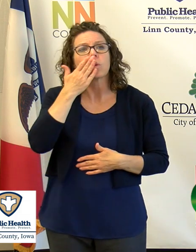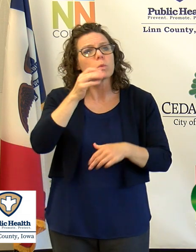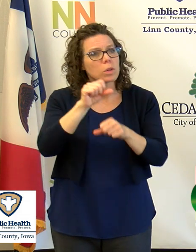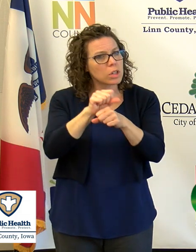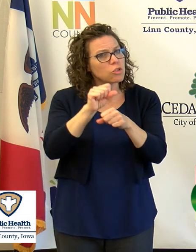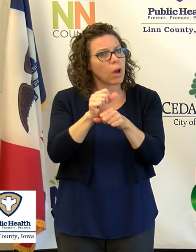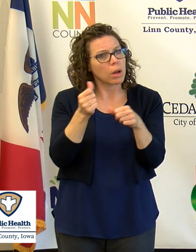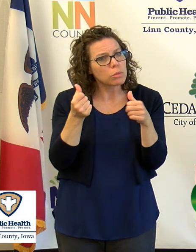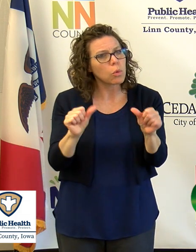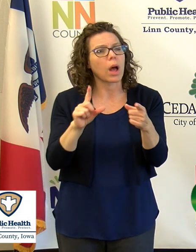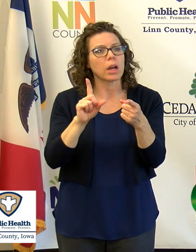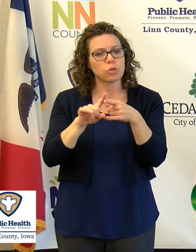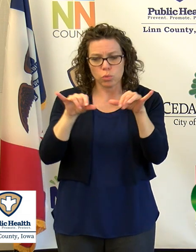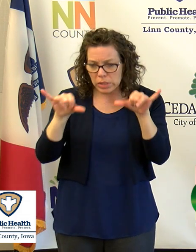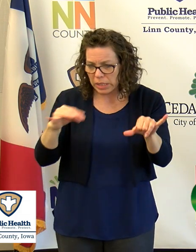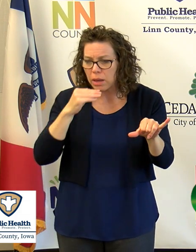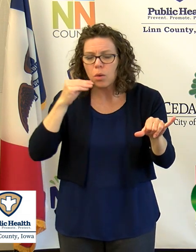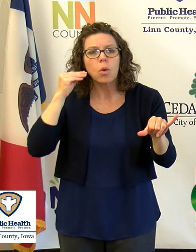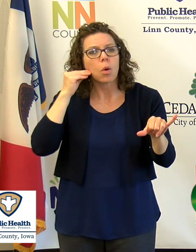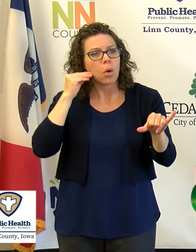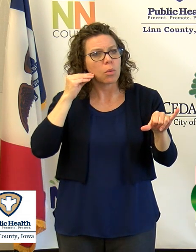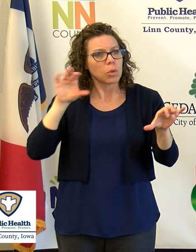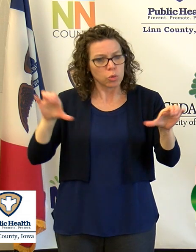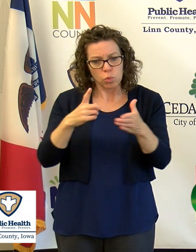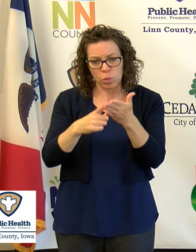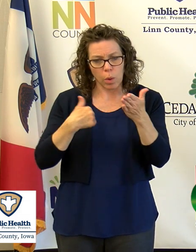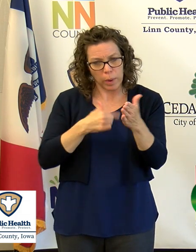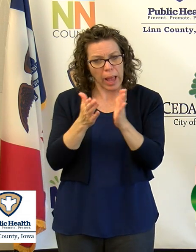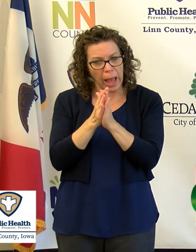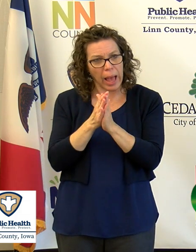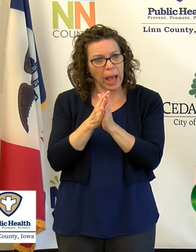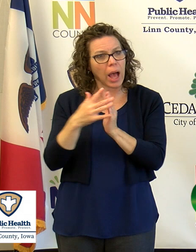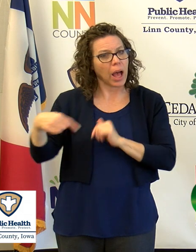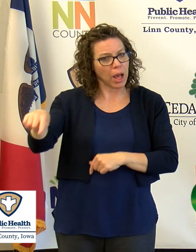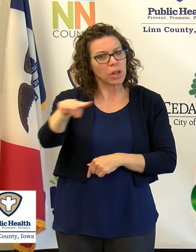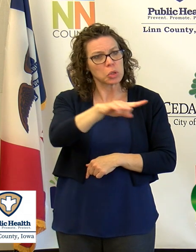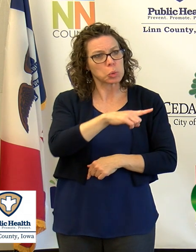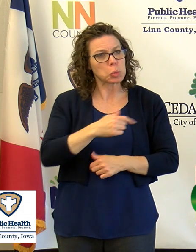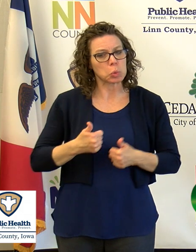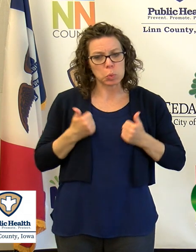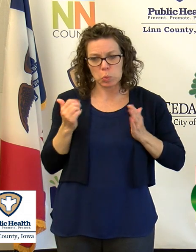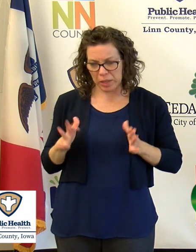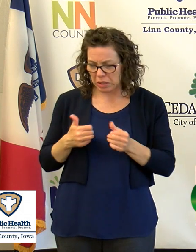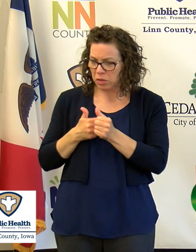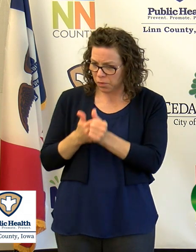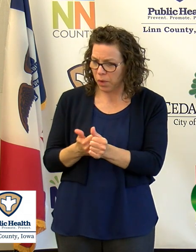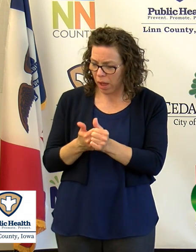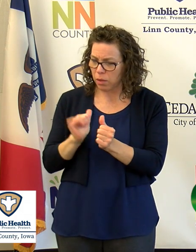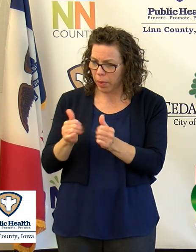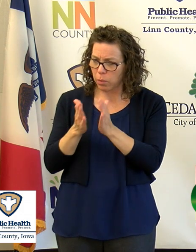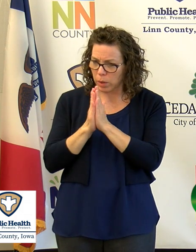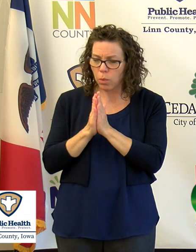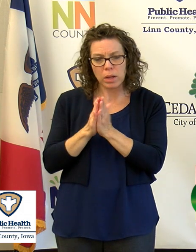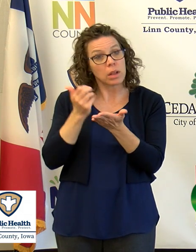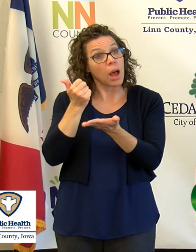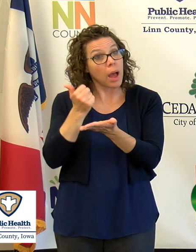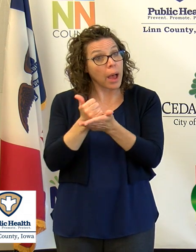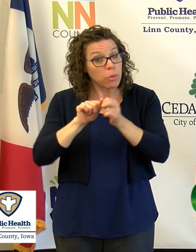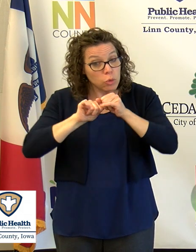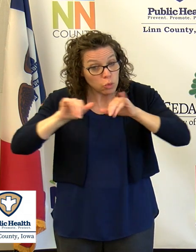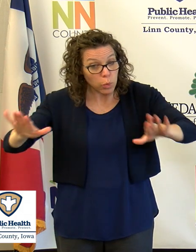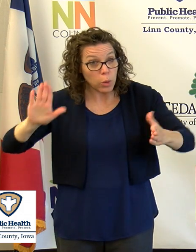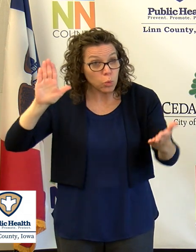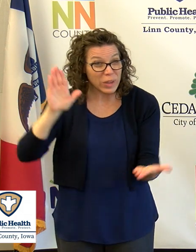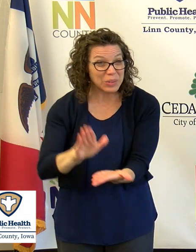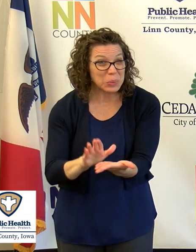job of trying to stay at home, doing the things that we've asked them to do, and it certainly helps reduce the spread of